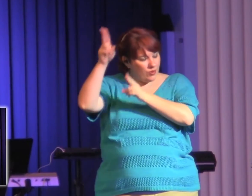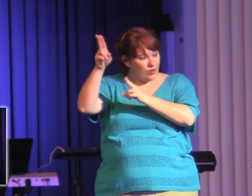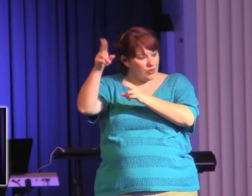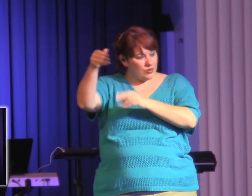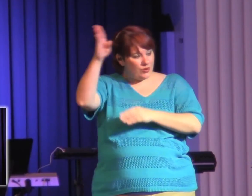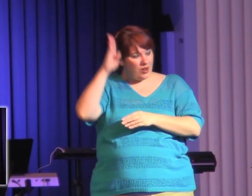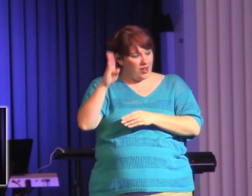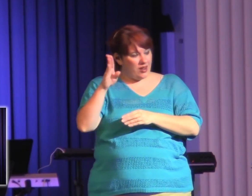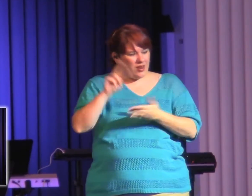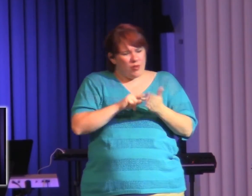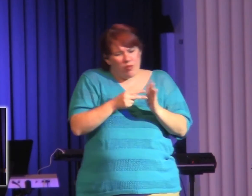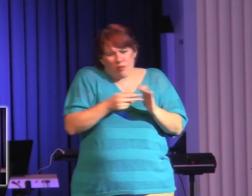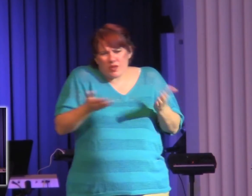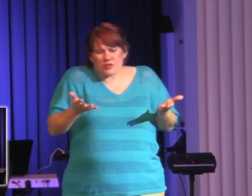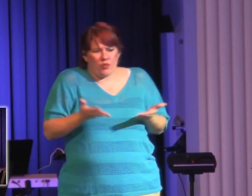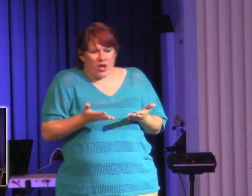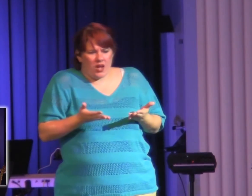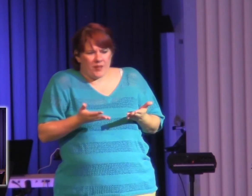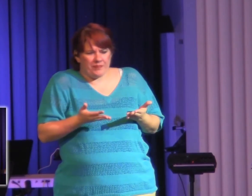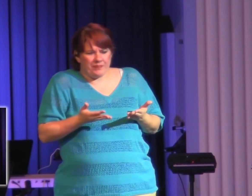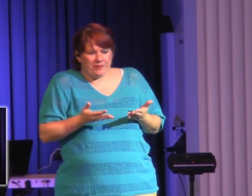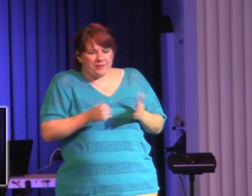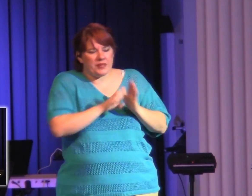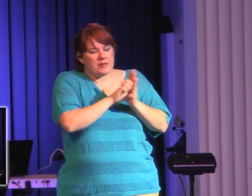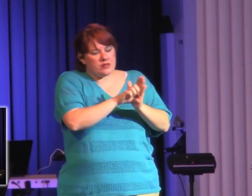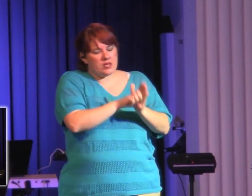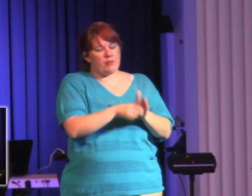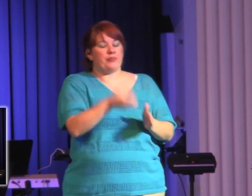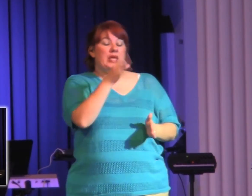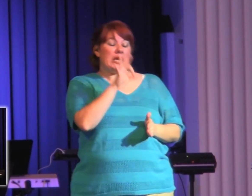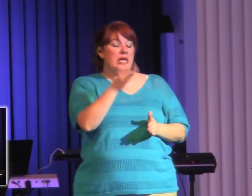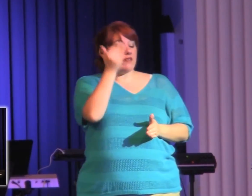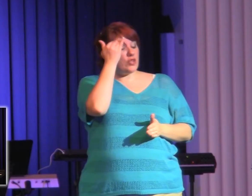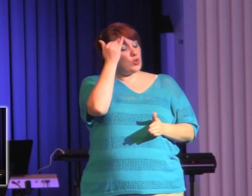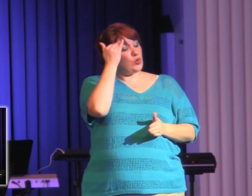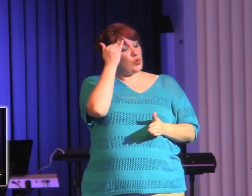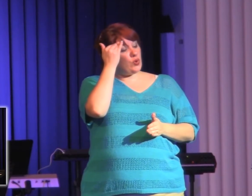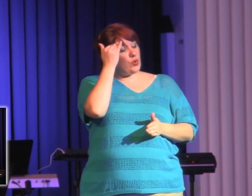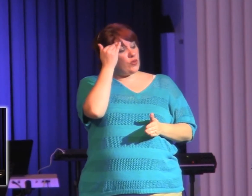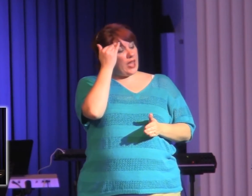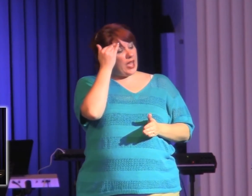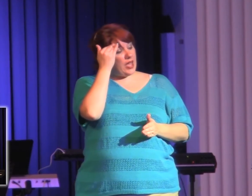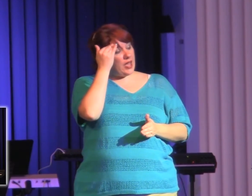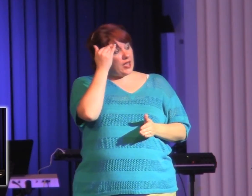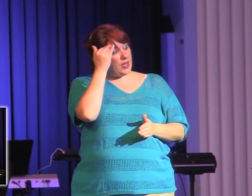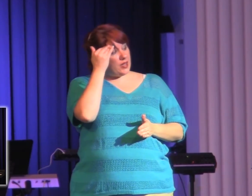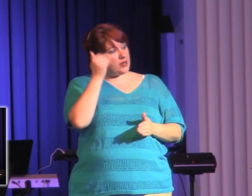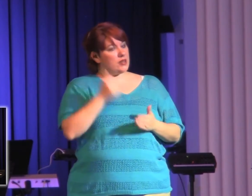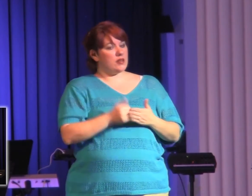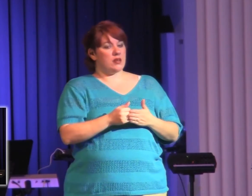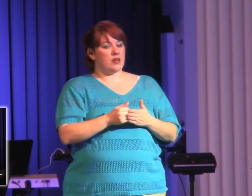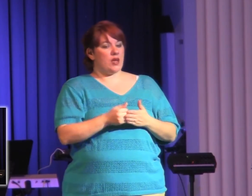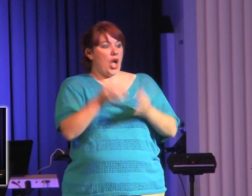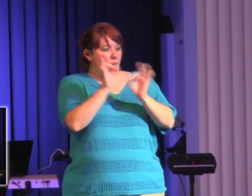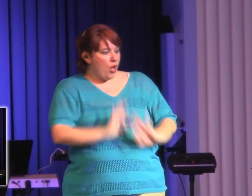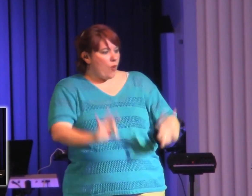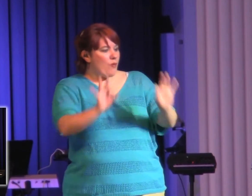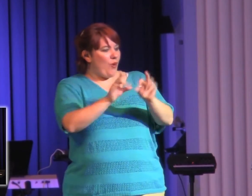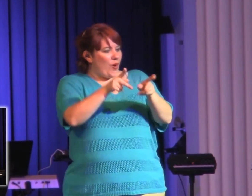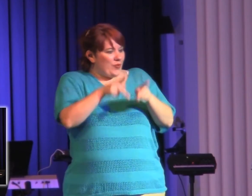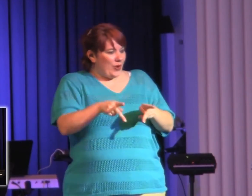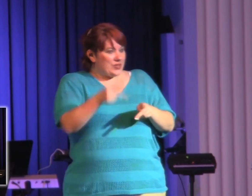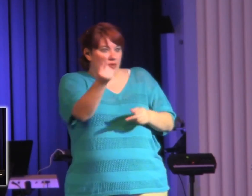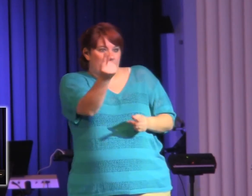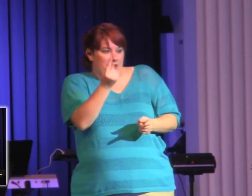you know, if you knew that somebody of importance was coming to your home, out of reverence, you would probably try to straighten it up.